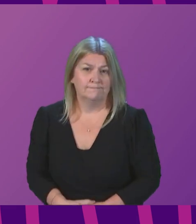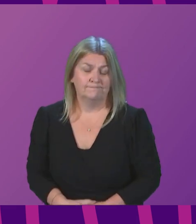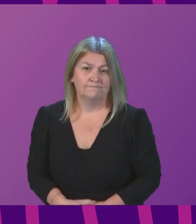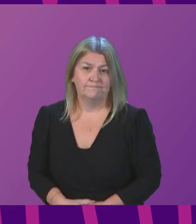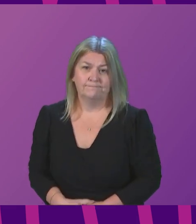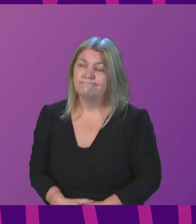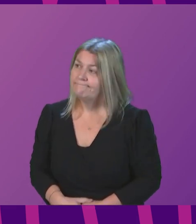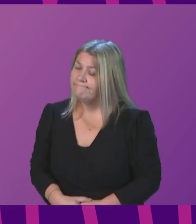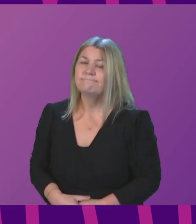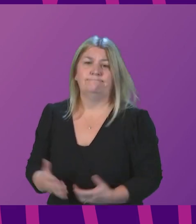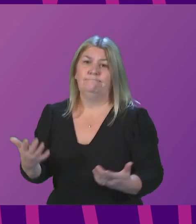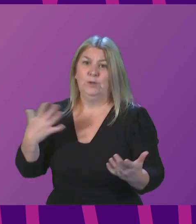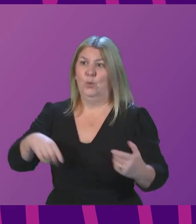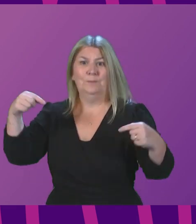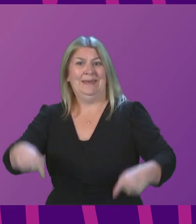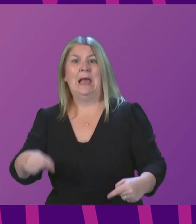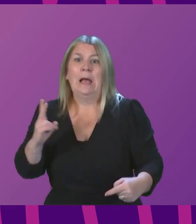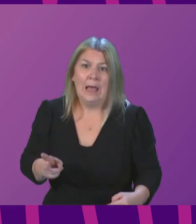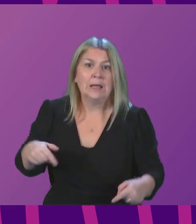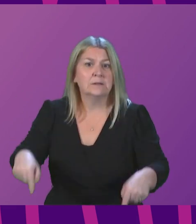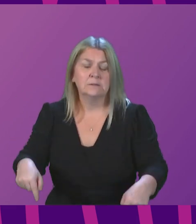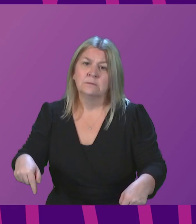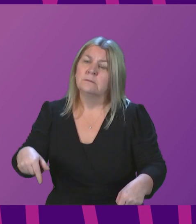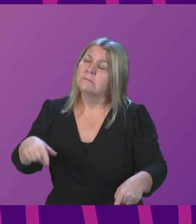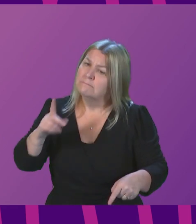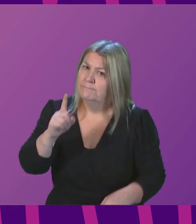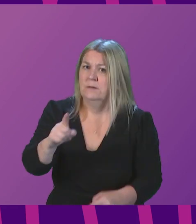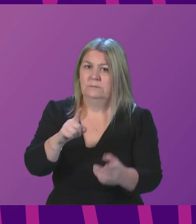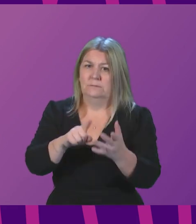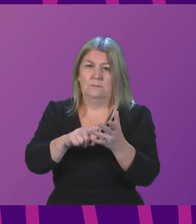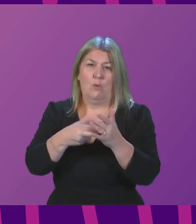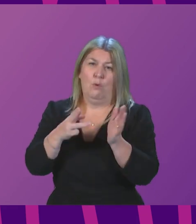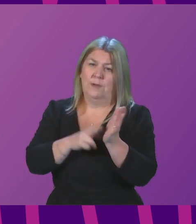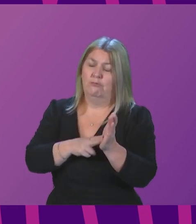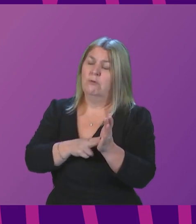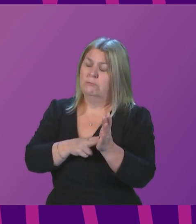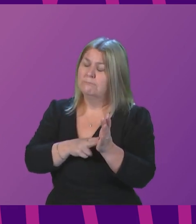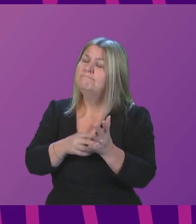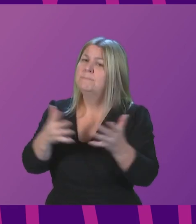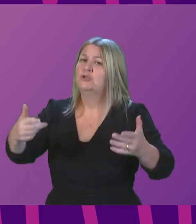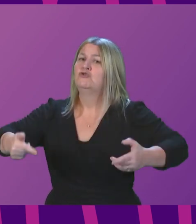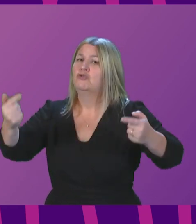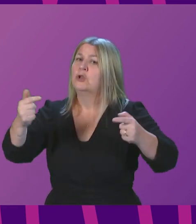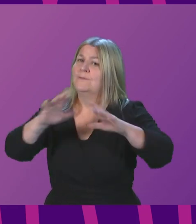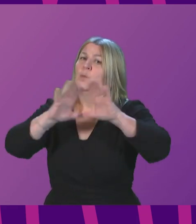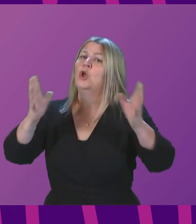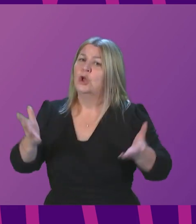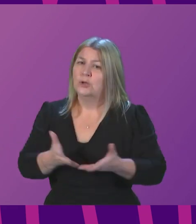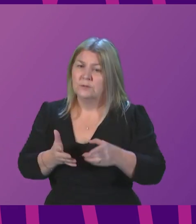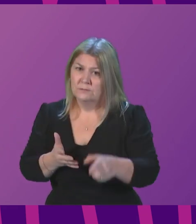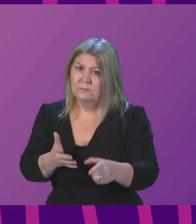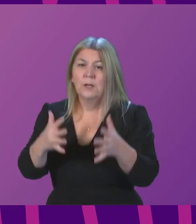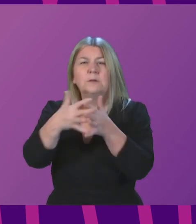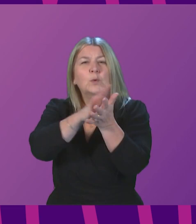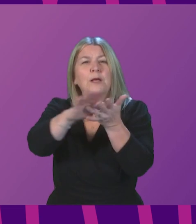want to be in this position, but Omicron presents a renewed and very real challenge for the whole world. The World Health Organisation could not be